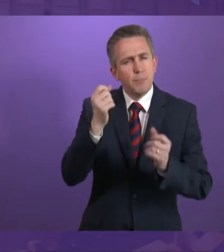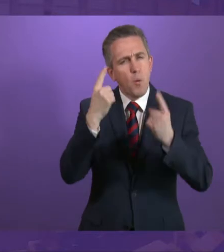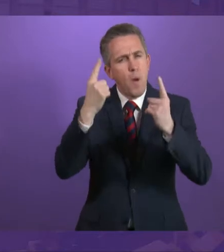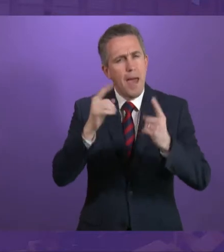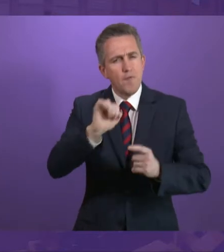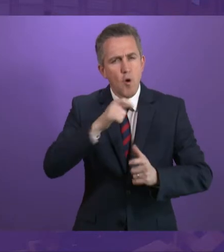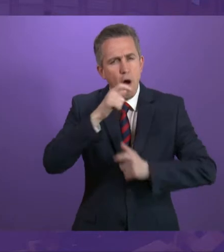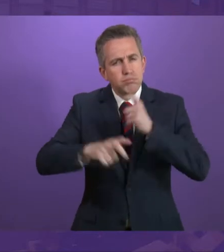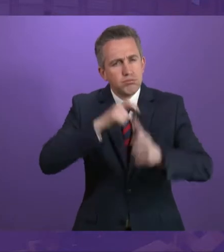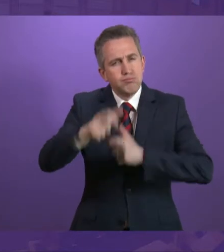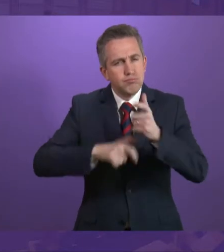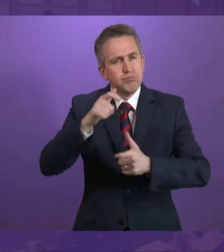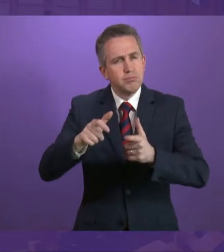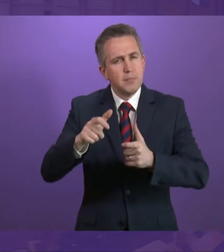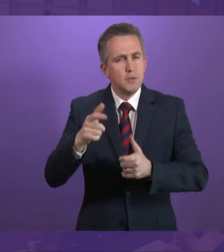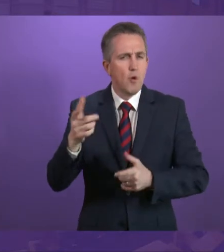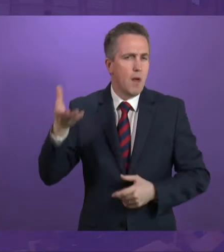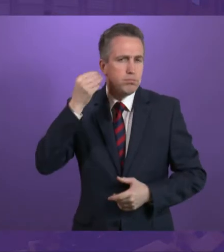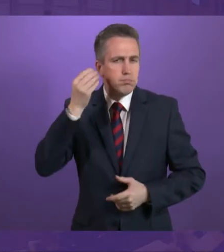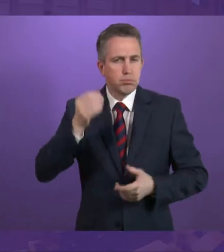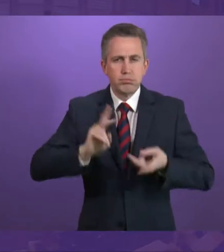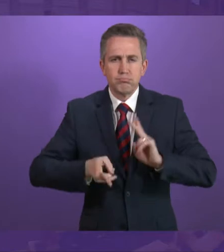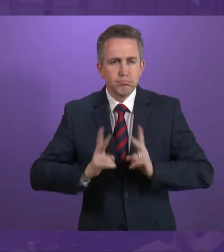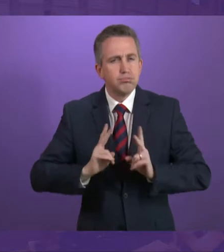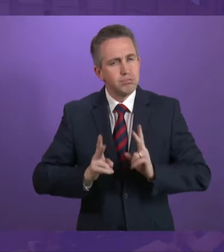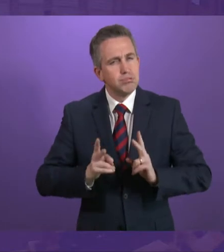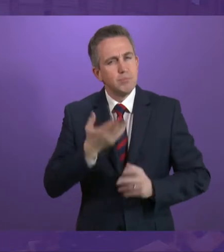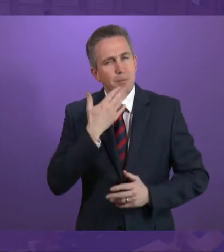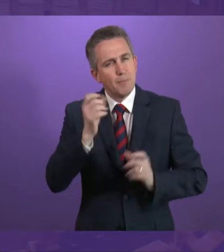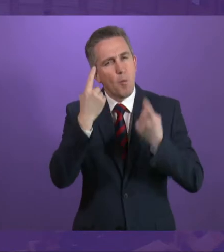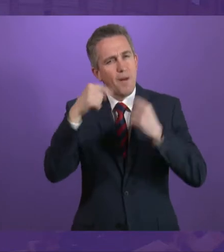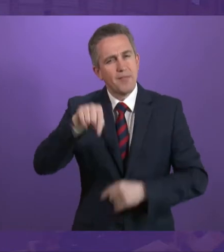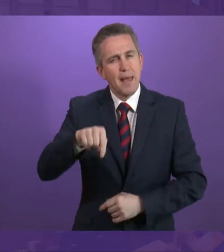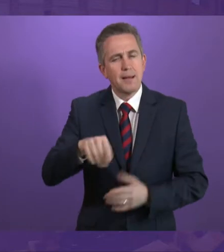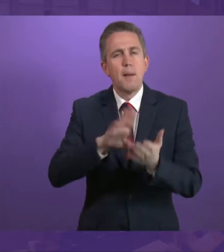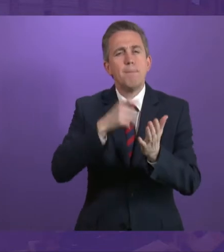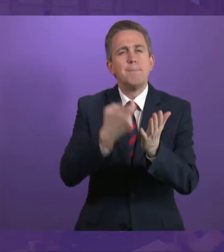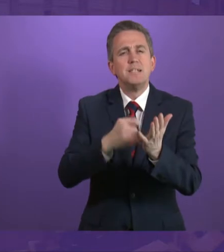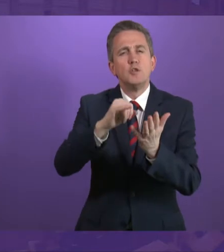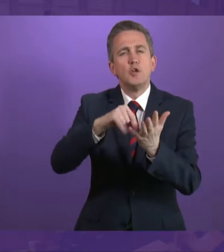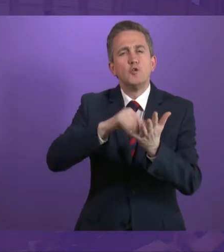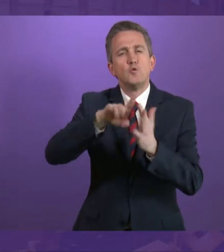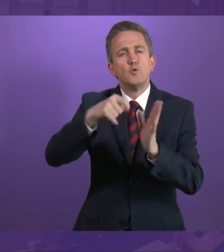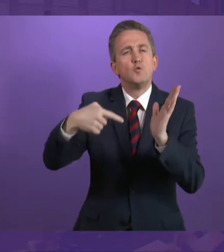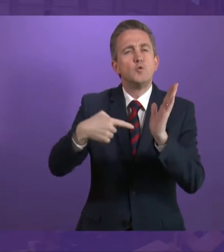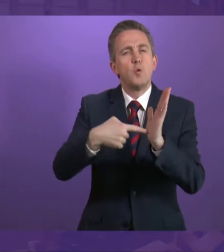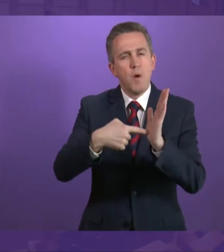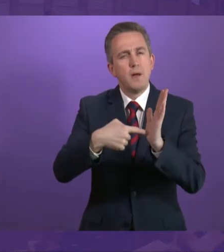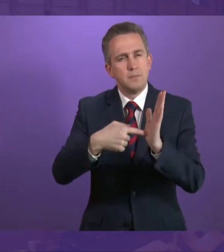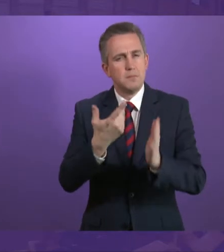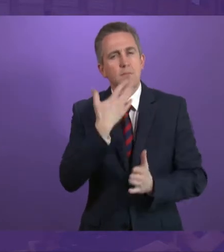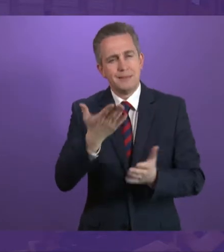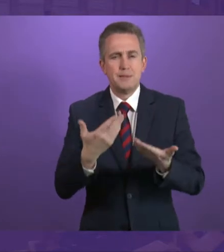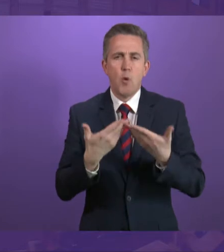more slowly in your contribution. That would be very helpful. I know Mr Stewart will set the bar high. I call Alexander